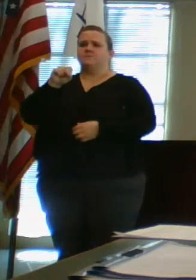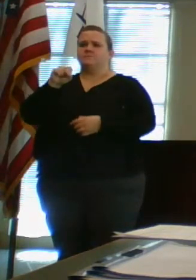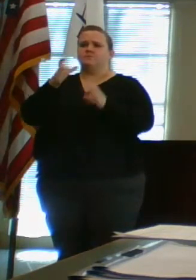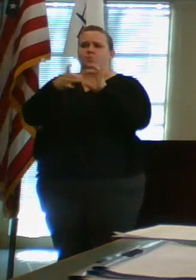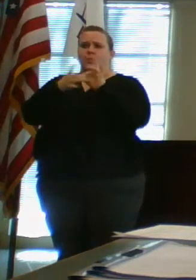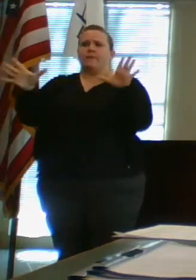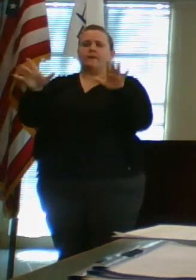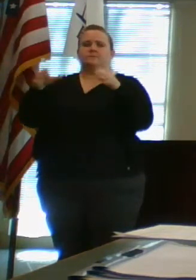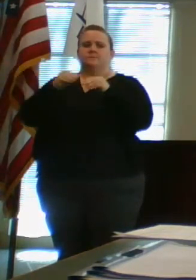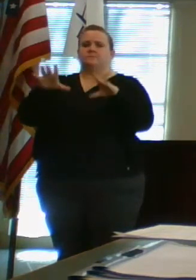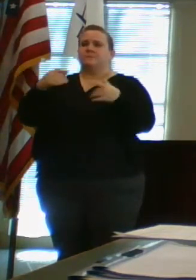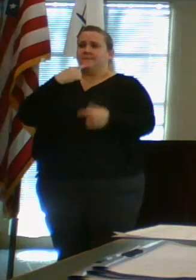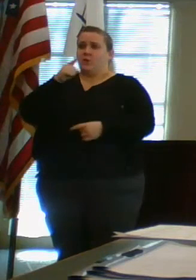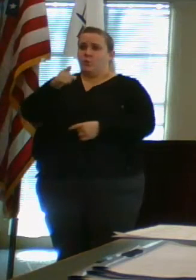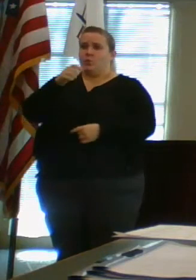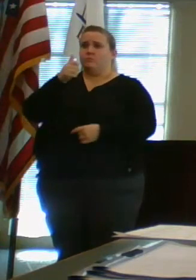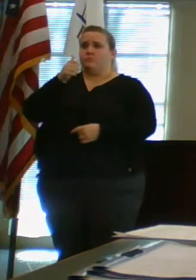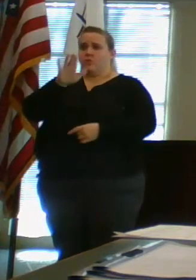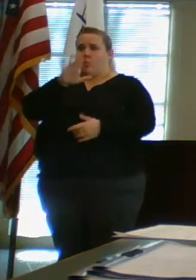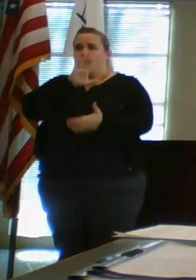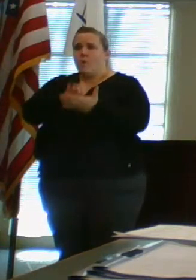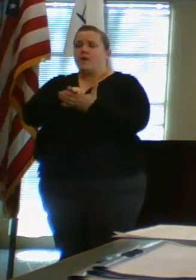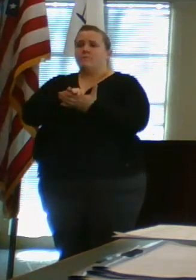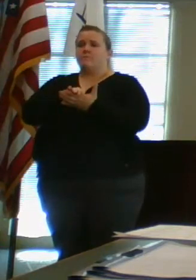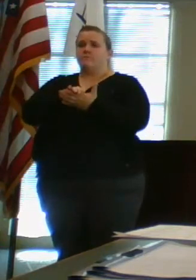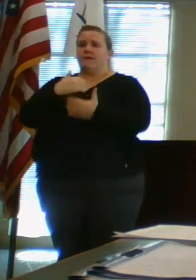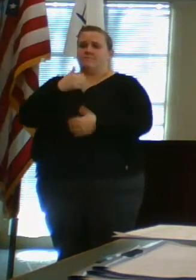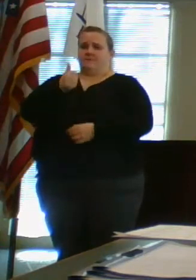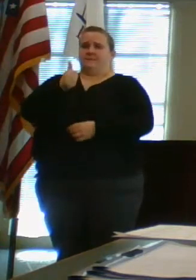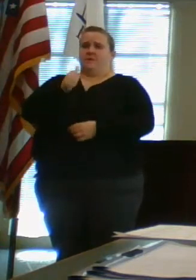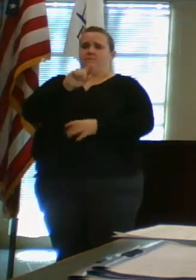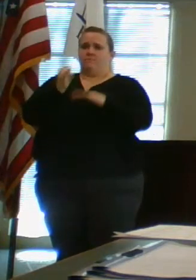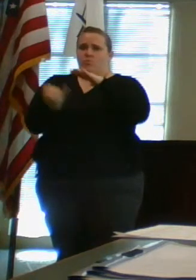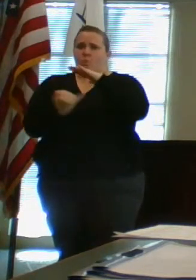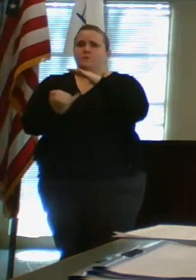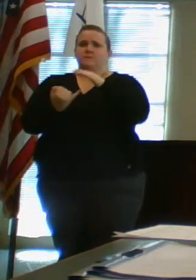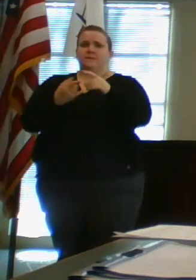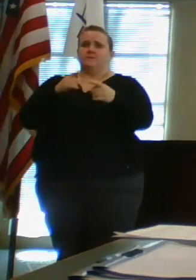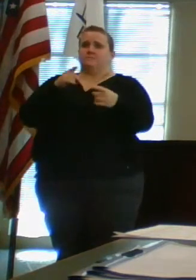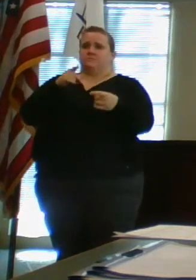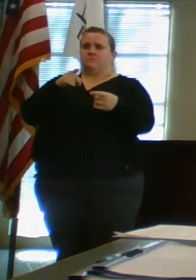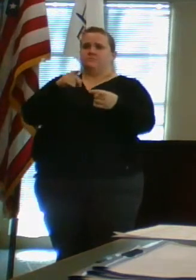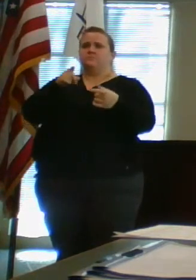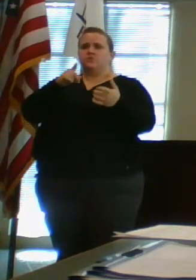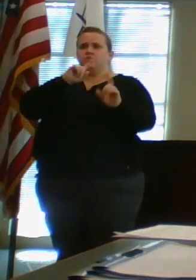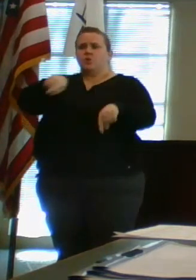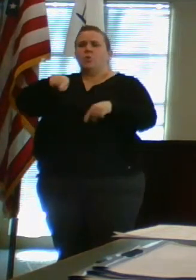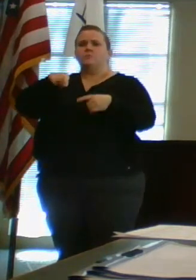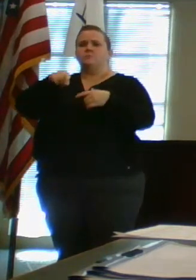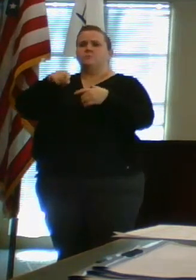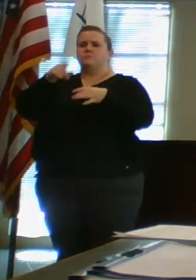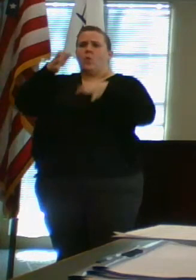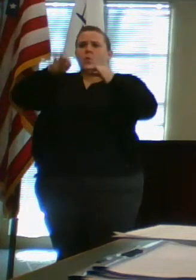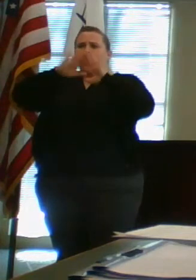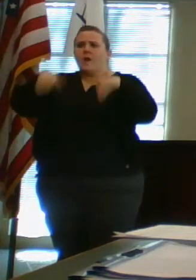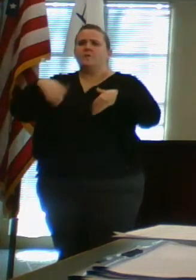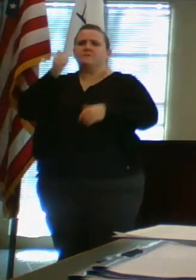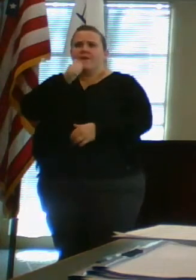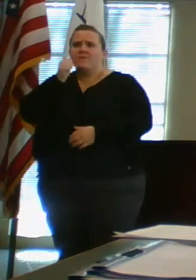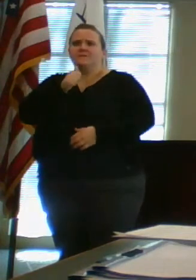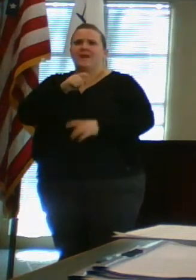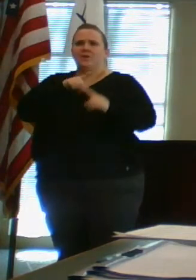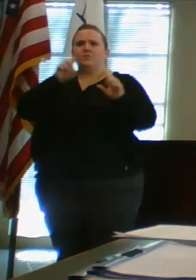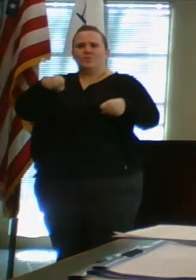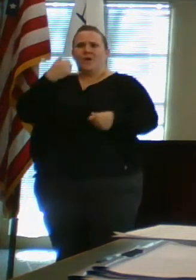-quarantined. I understand you've been at the courthouse daily. You could have called in for this meeting. What has gone into your decision about